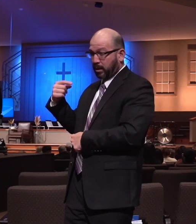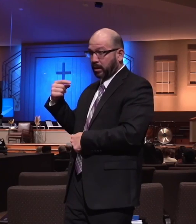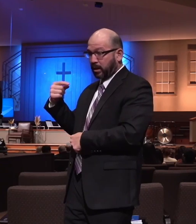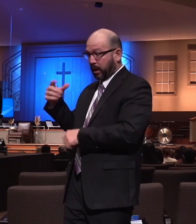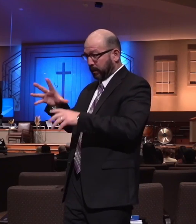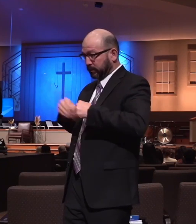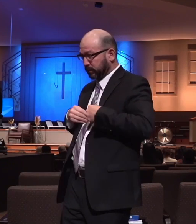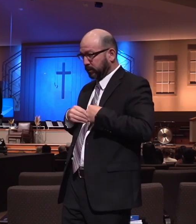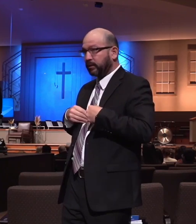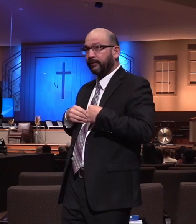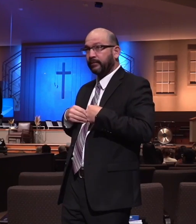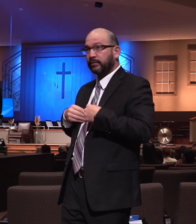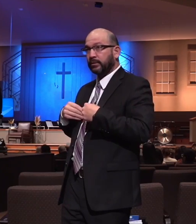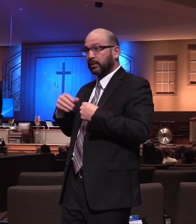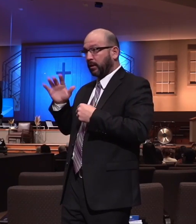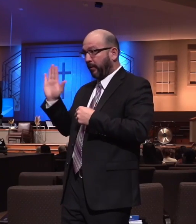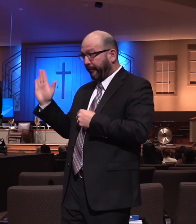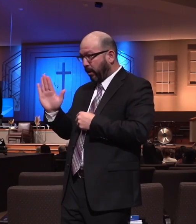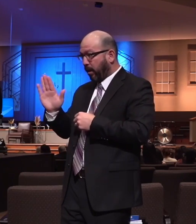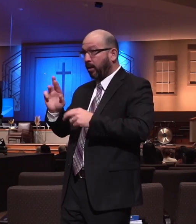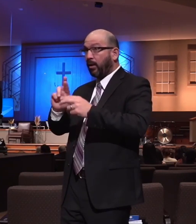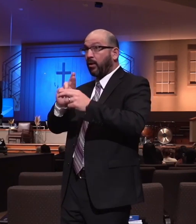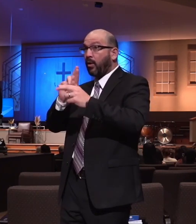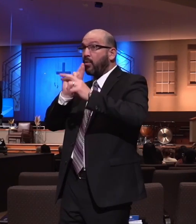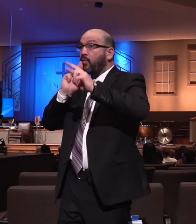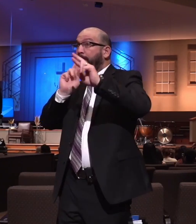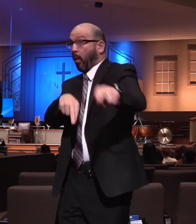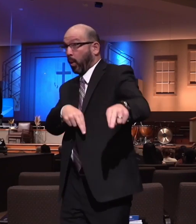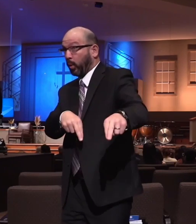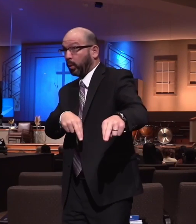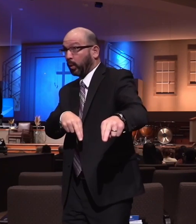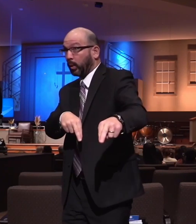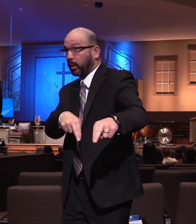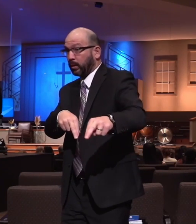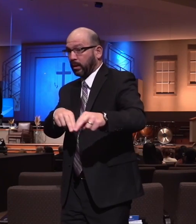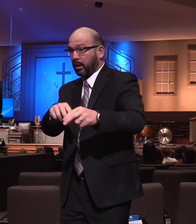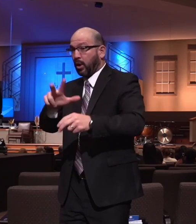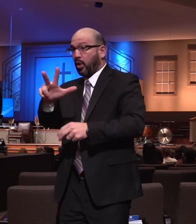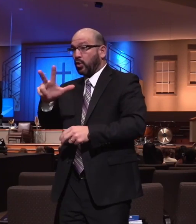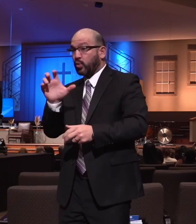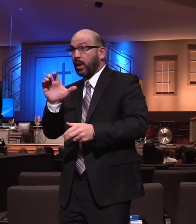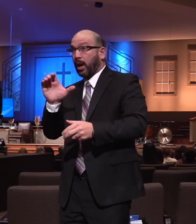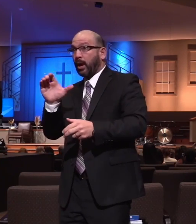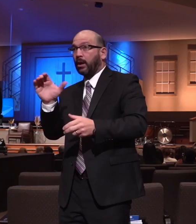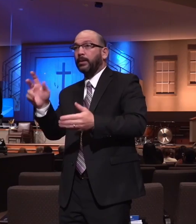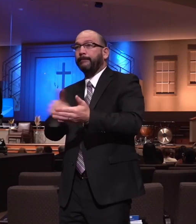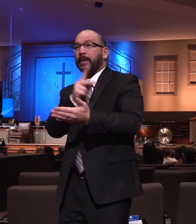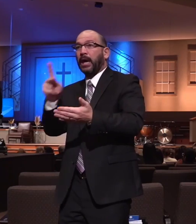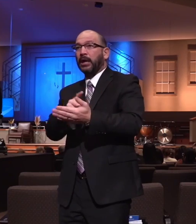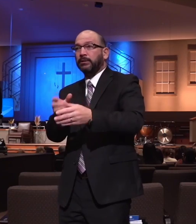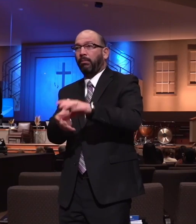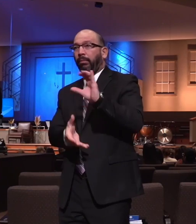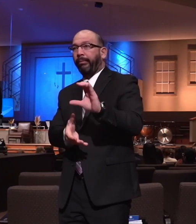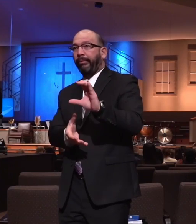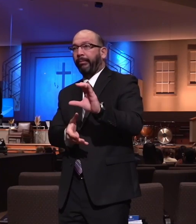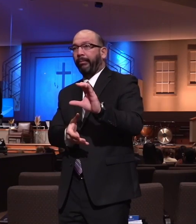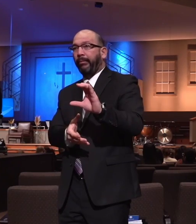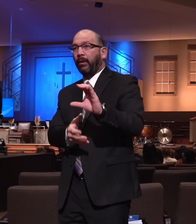on the assessment. I read, and I'm still reading through, but I've read many of the assessments on the teachers. We